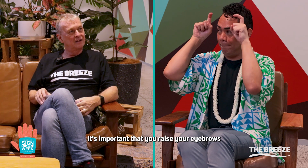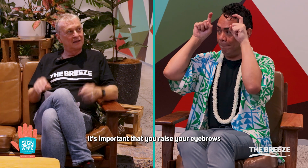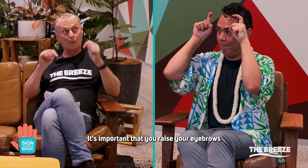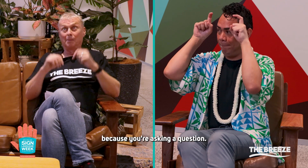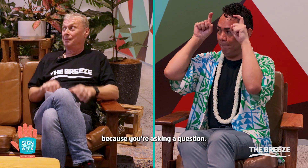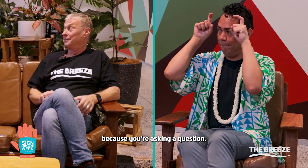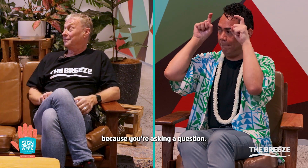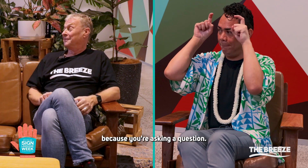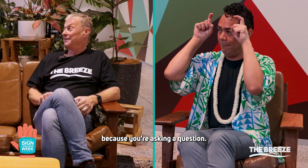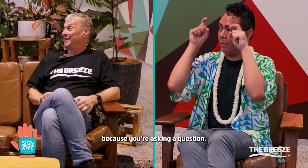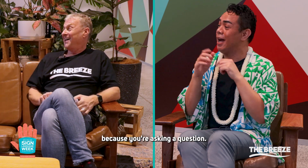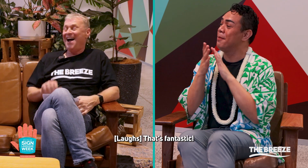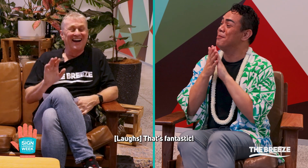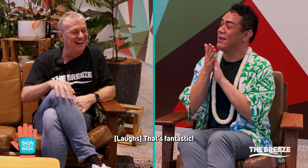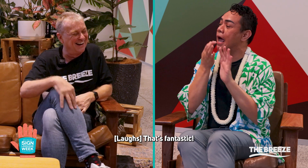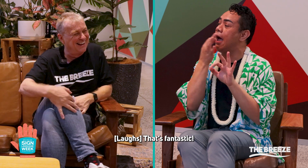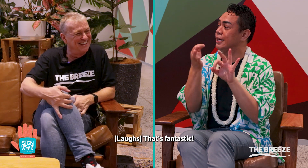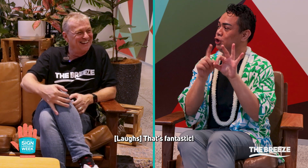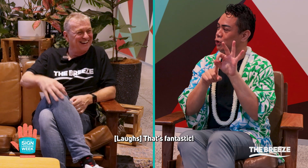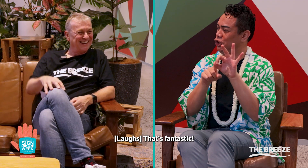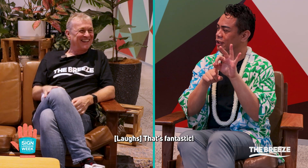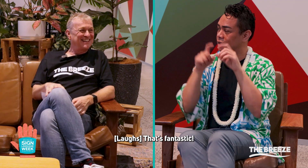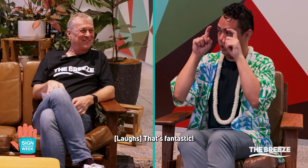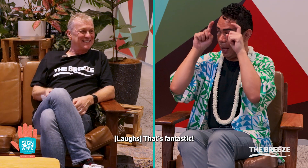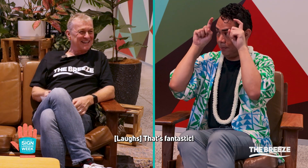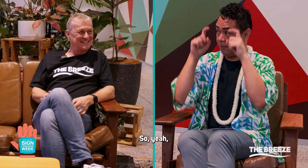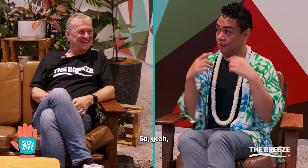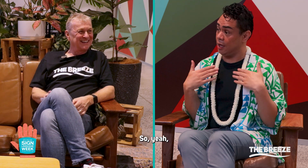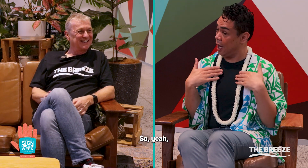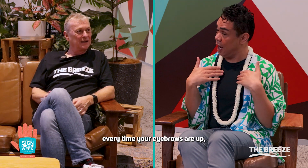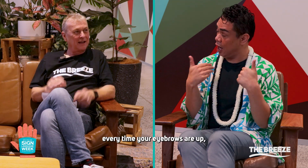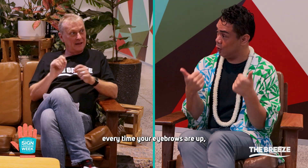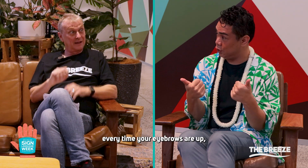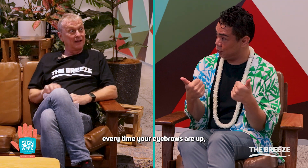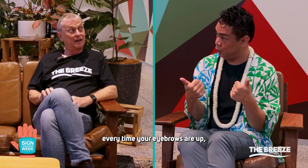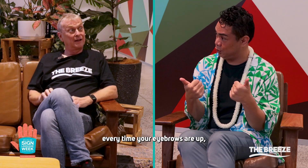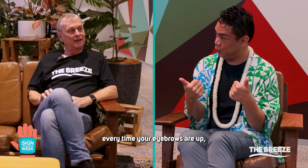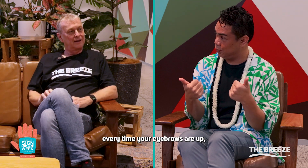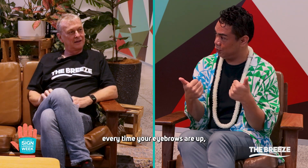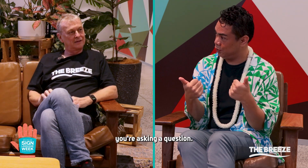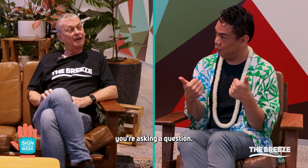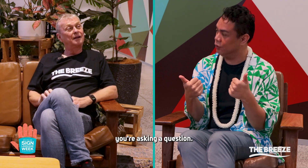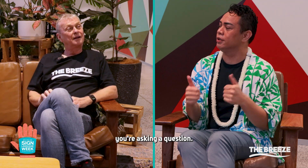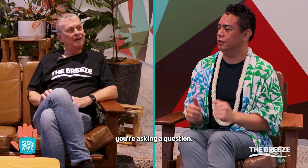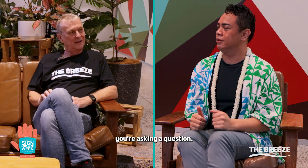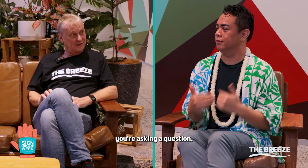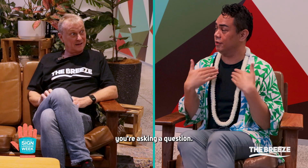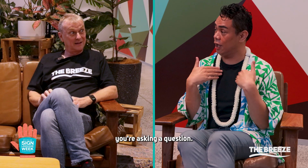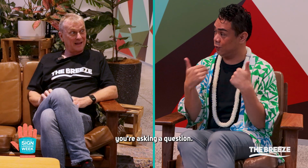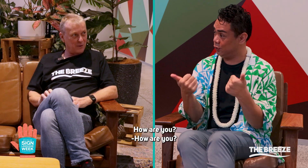eyebrows because you're asking a question. That's fantastic. So yeah, every time your eyebrows are up, you're asking a question. How